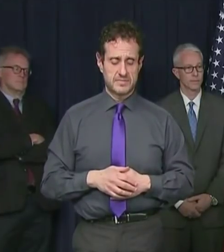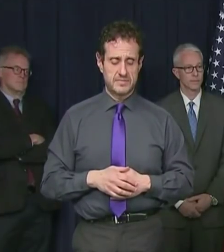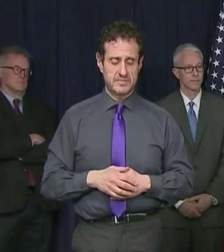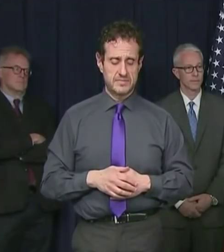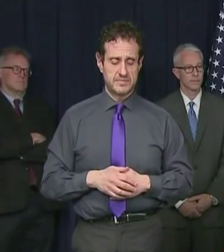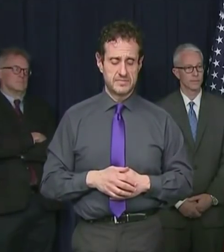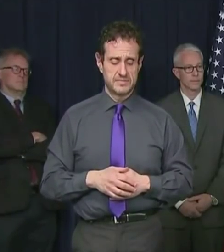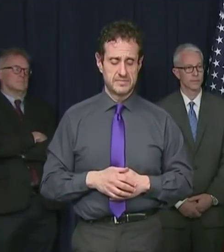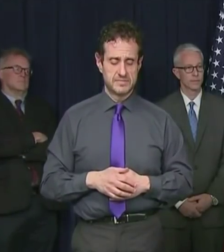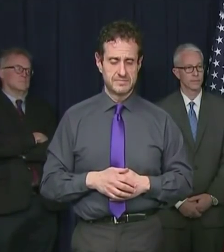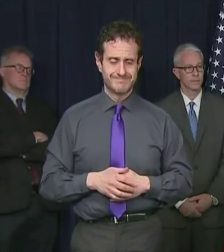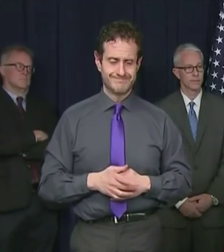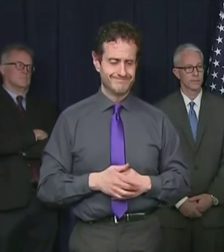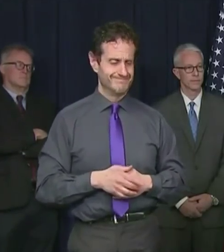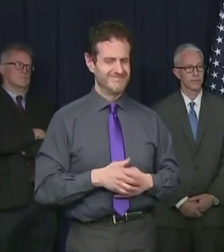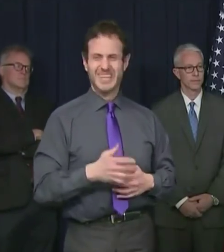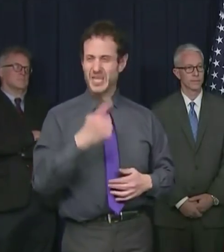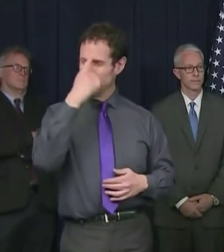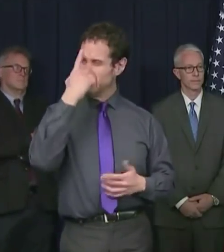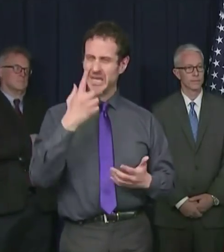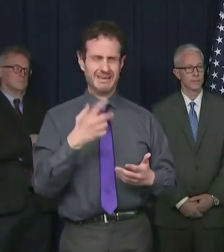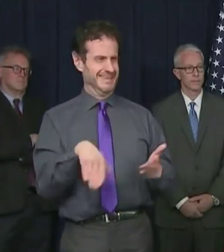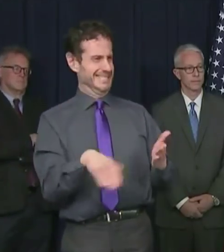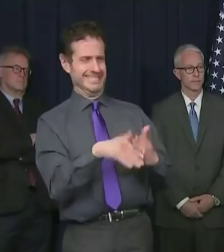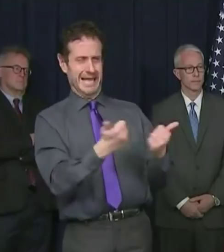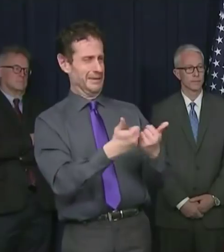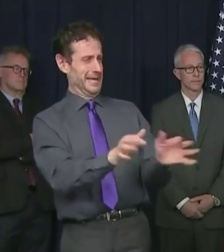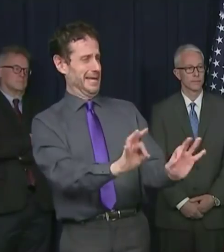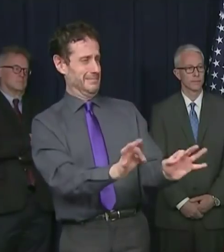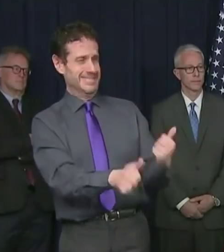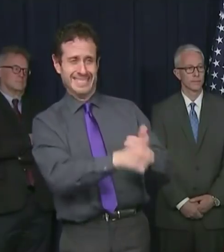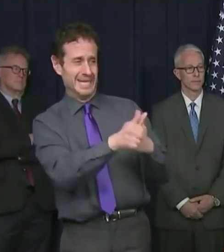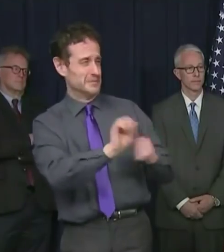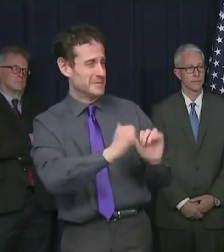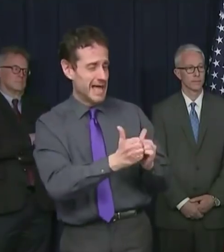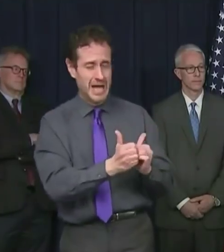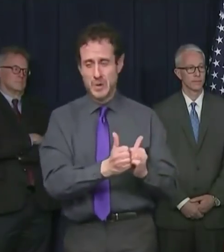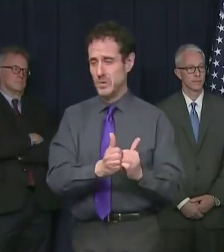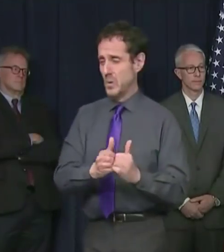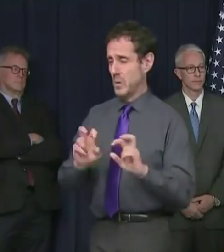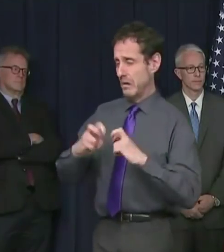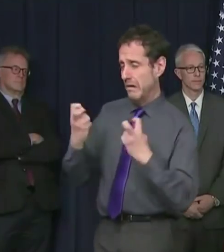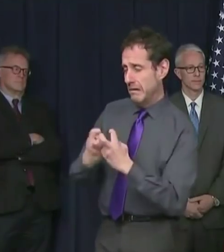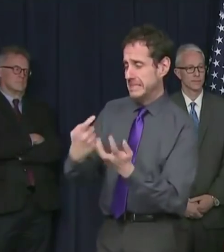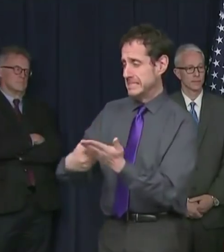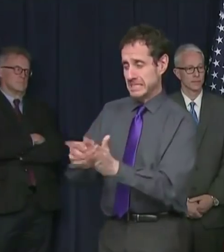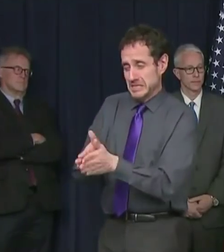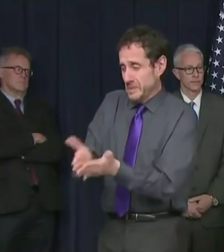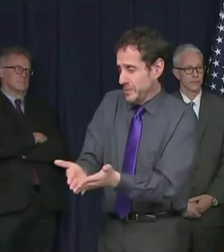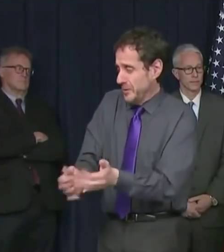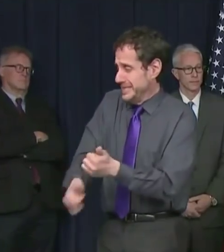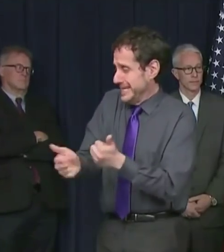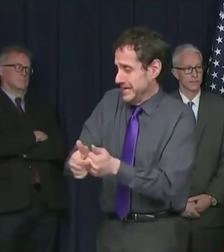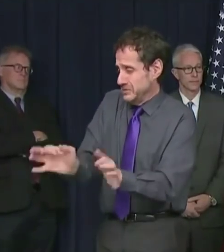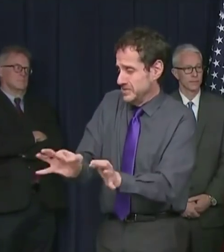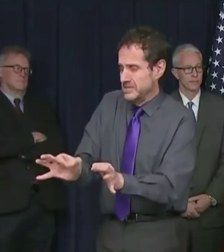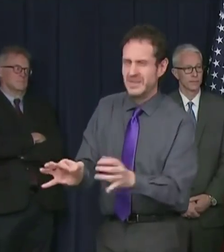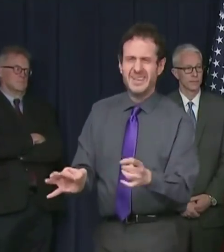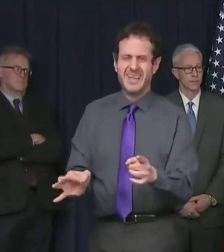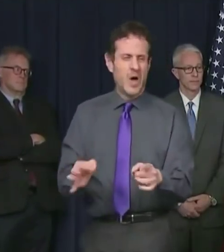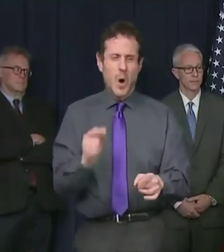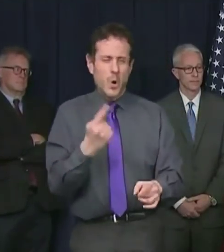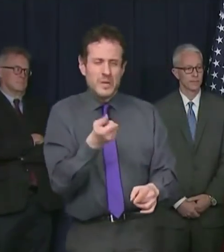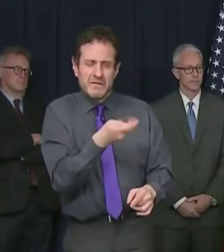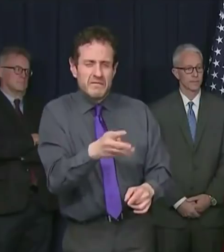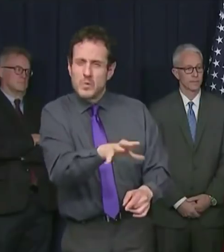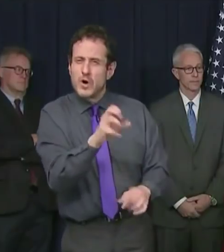How can soccer or book club be so dangerous? Why ask so much of people for just a few hundred cases?